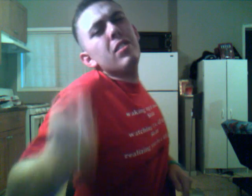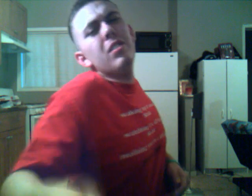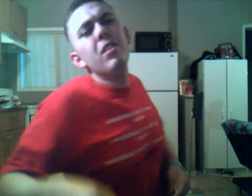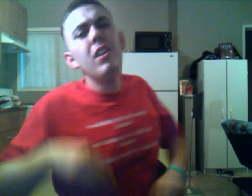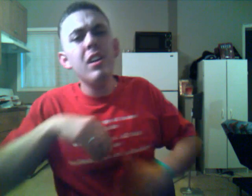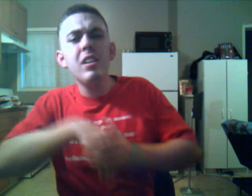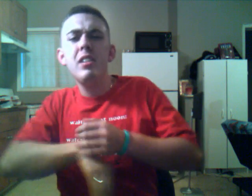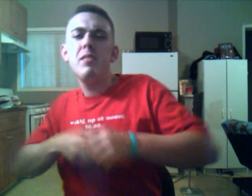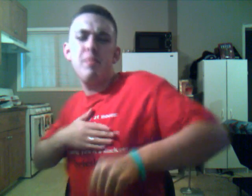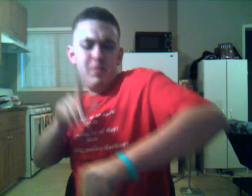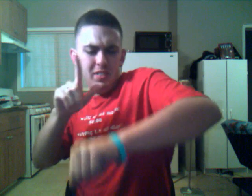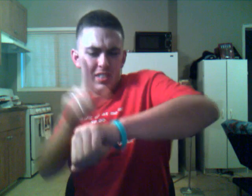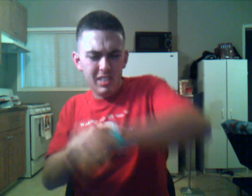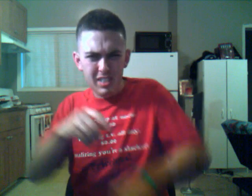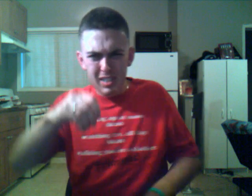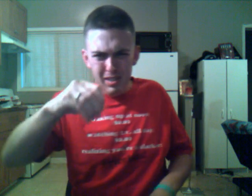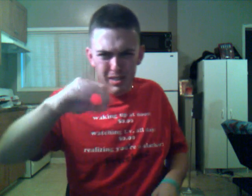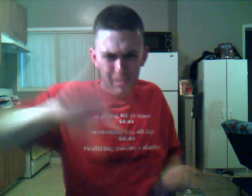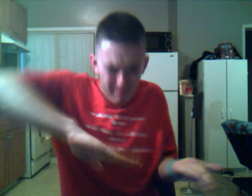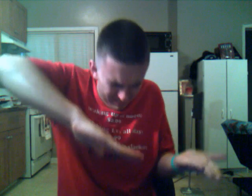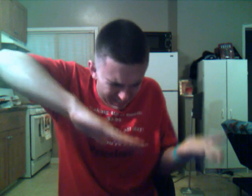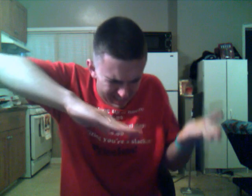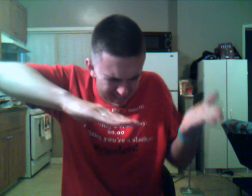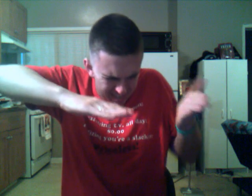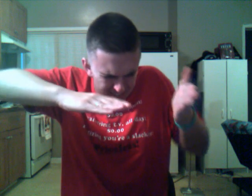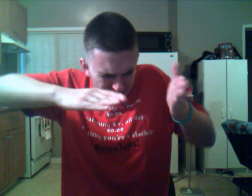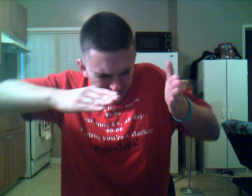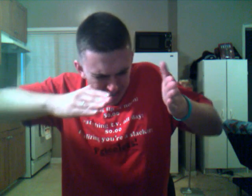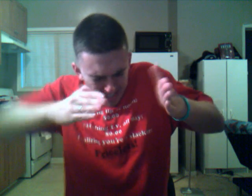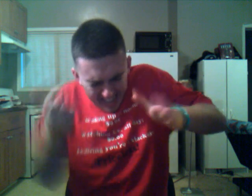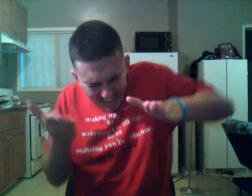you In my time of dying